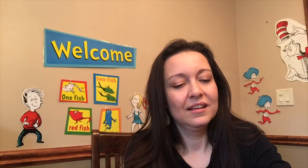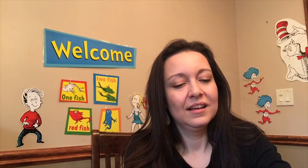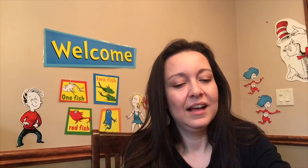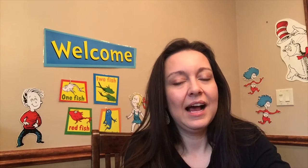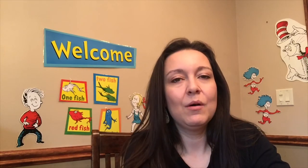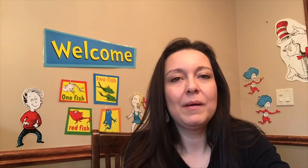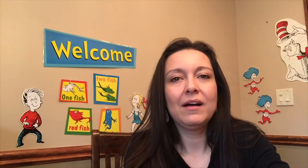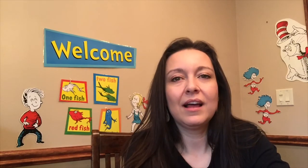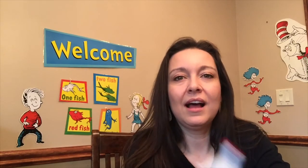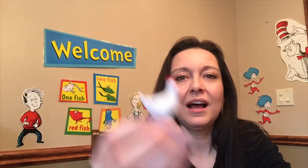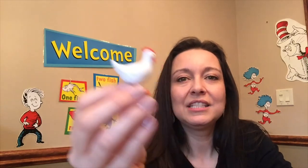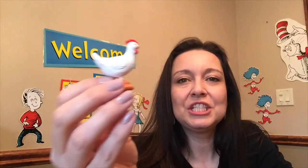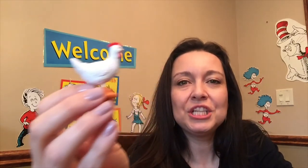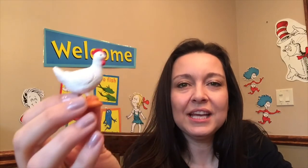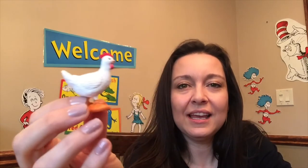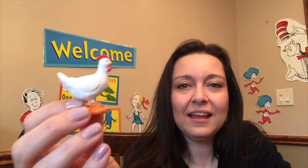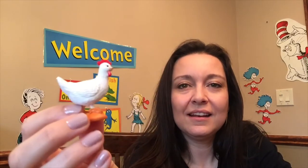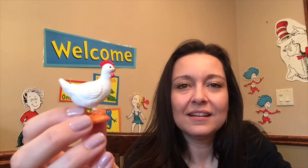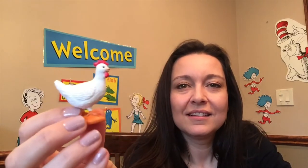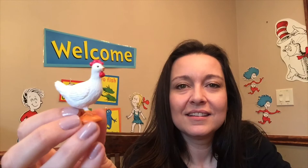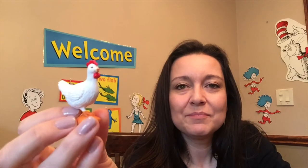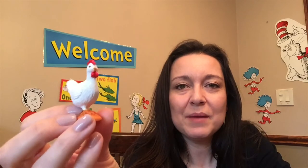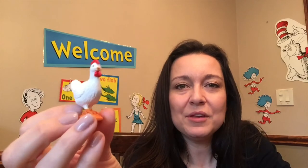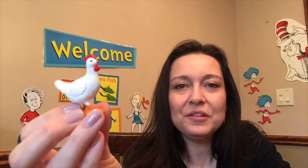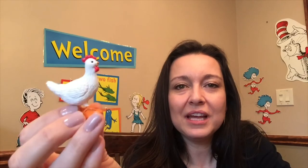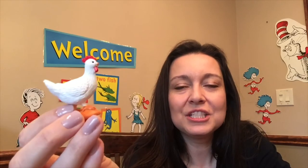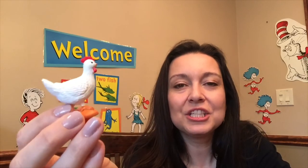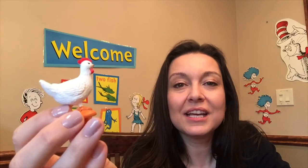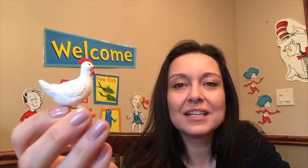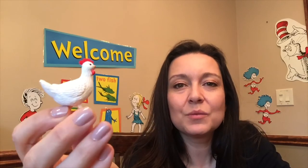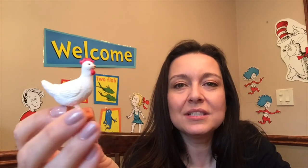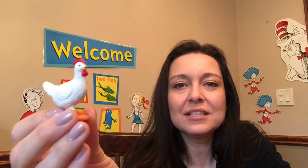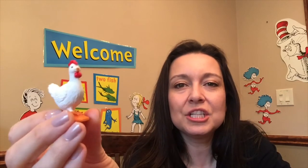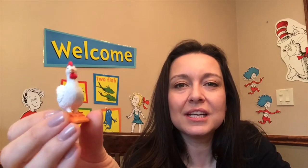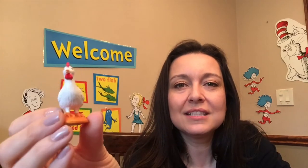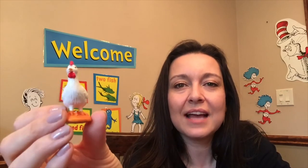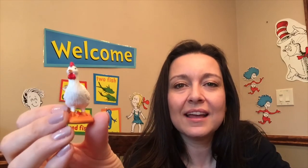how about a chicken maybe you like chickens what does a chicken say